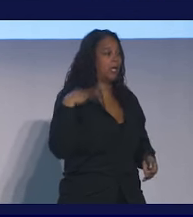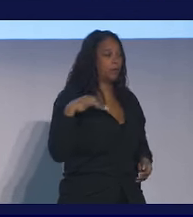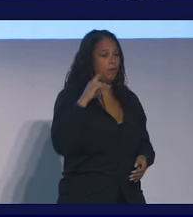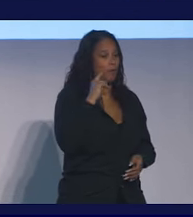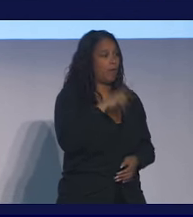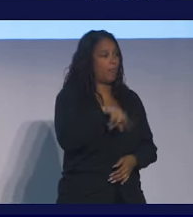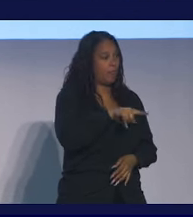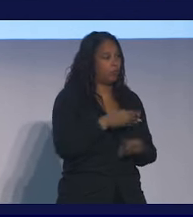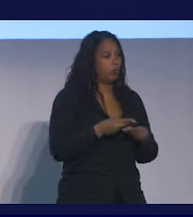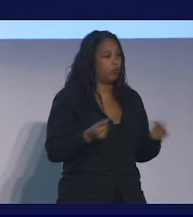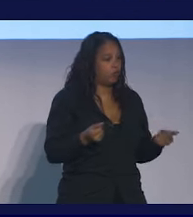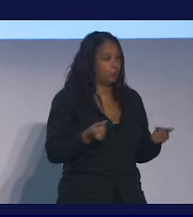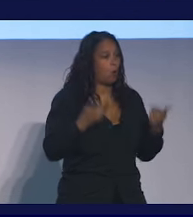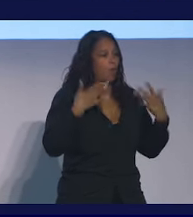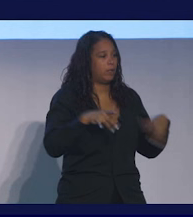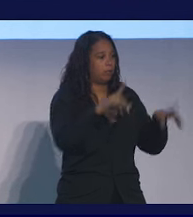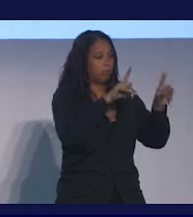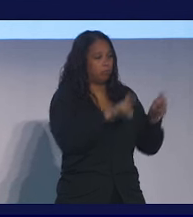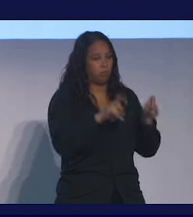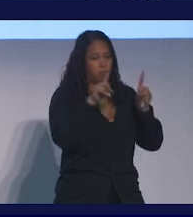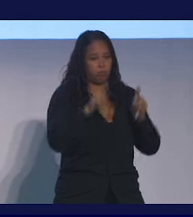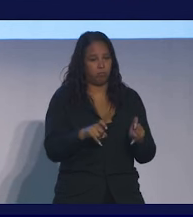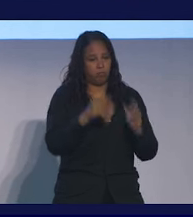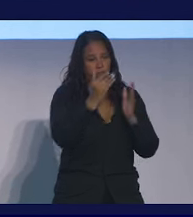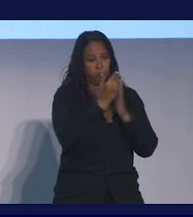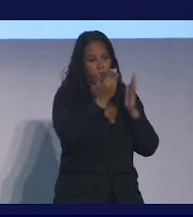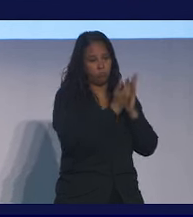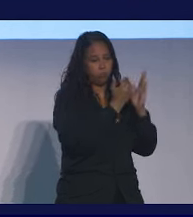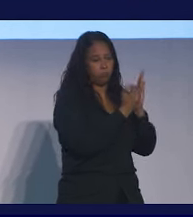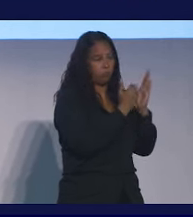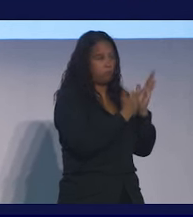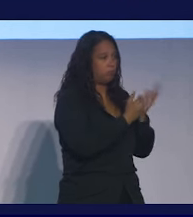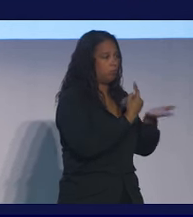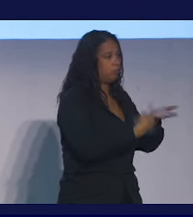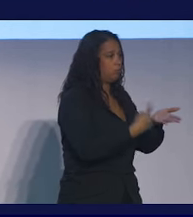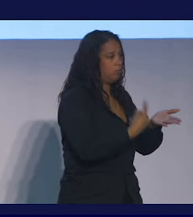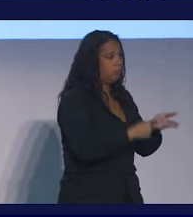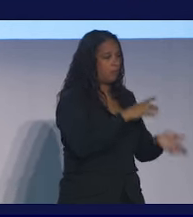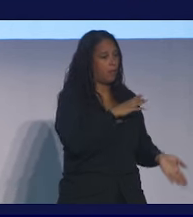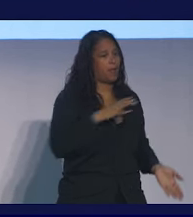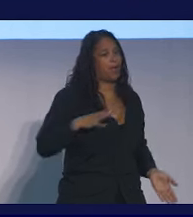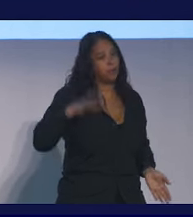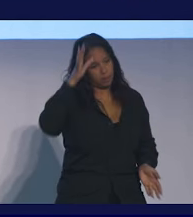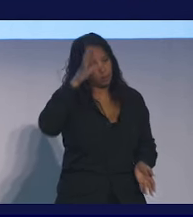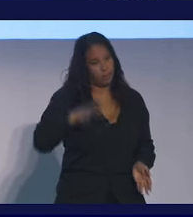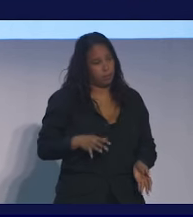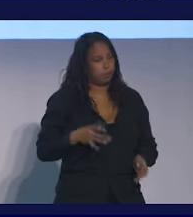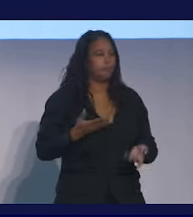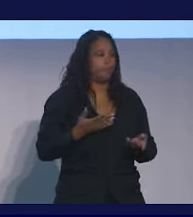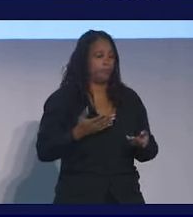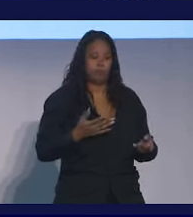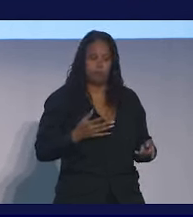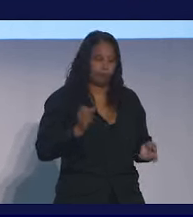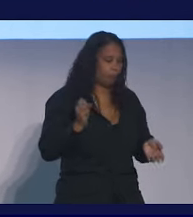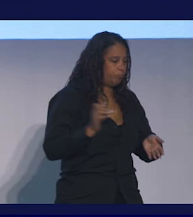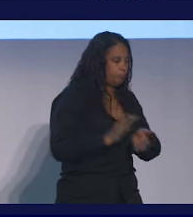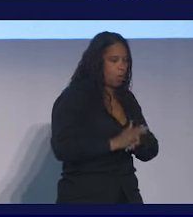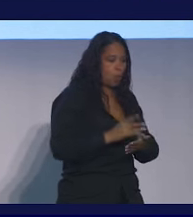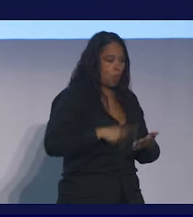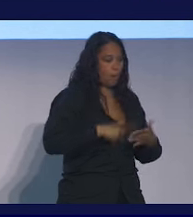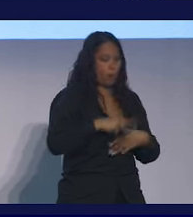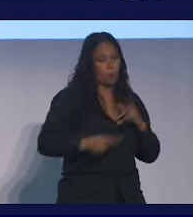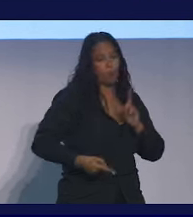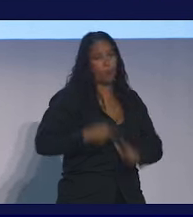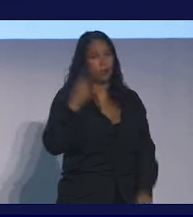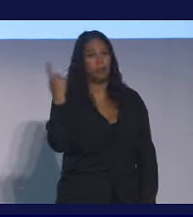and iterated on a script to engage them and talk to them about it and counsel them. And then we put in place a program where the minute somebody says this is